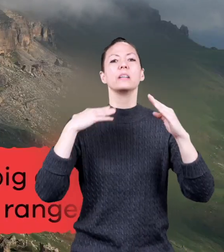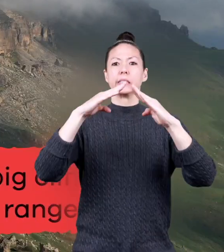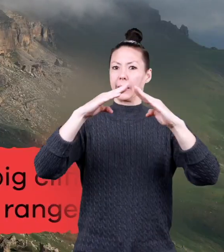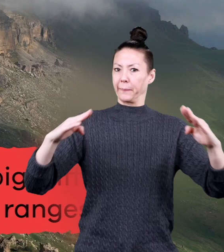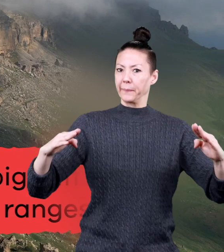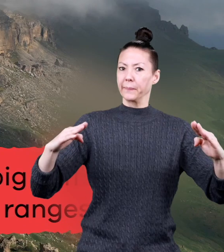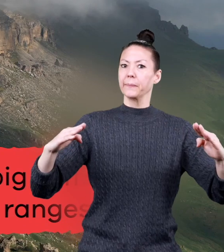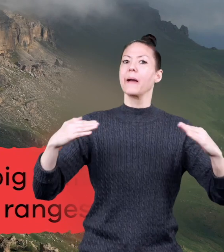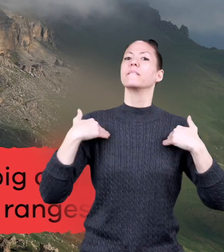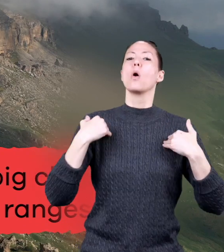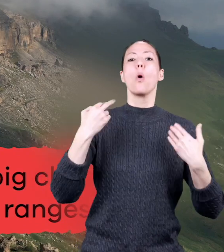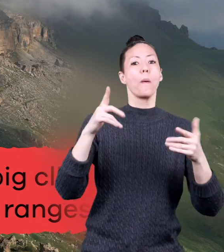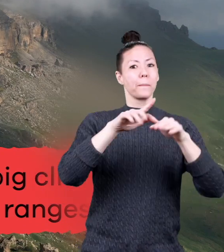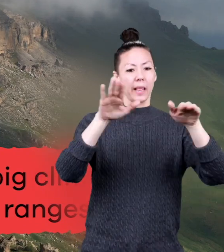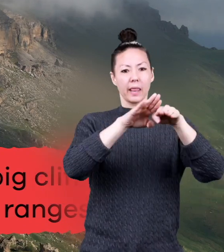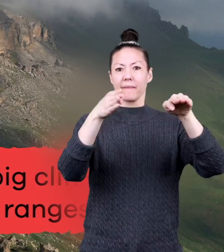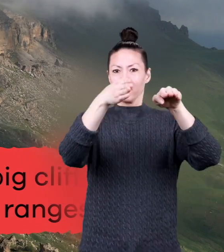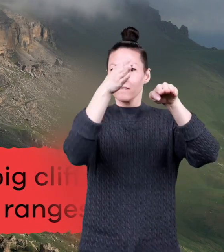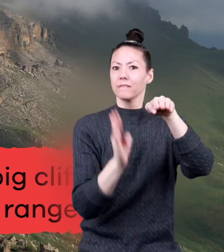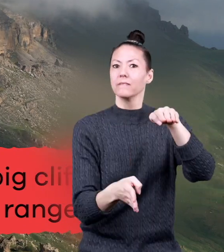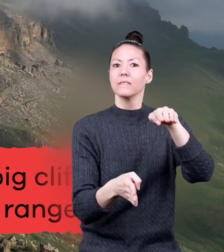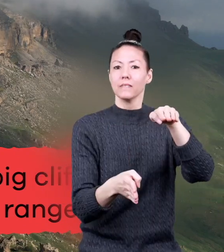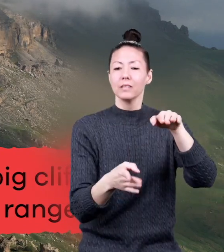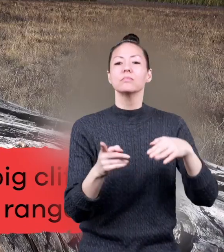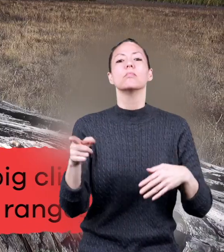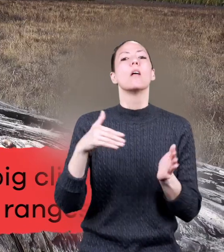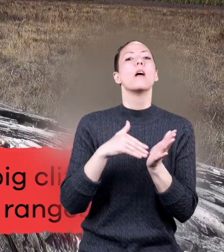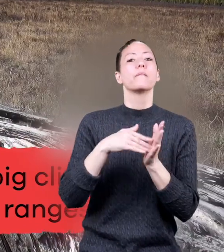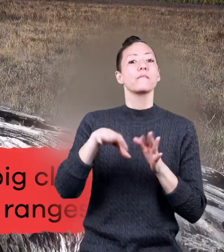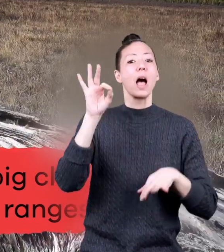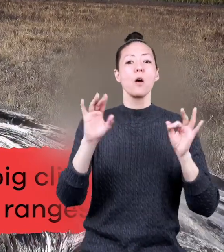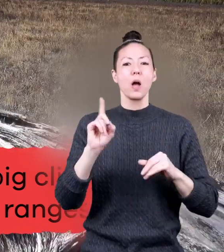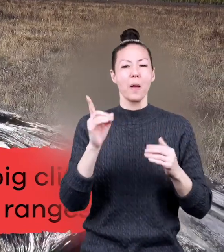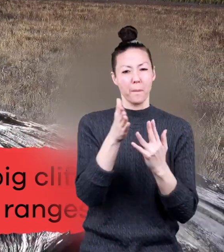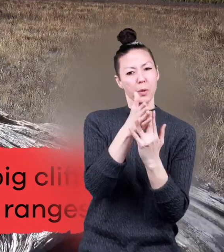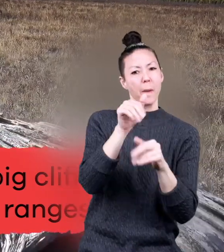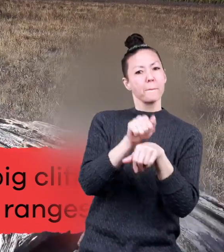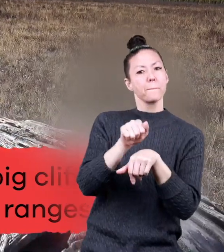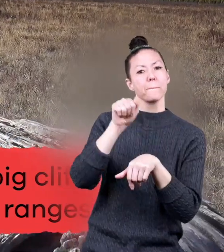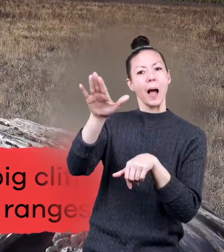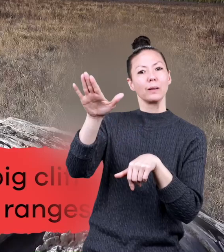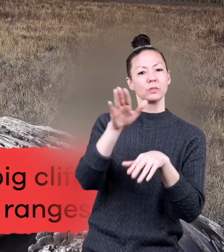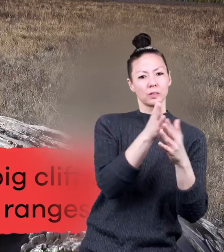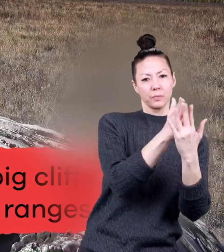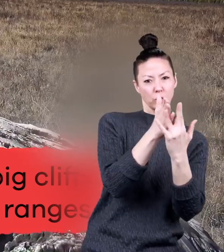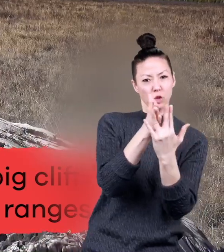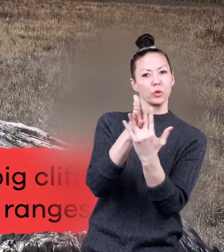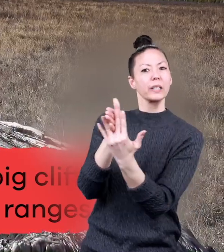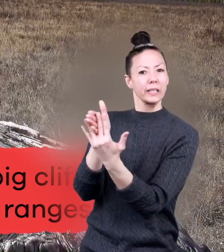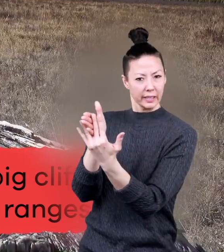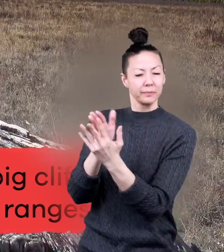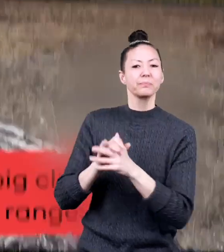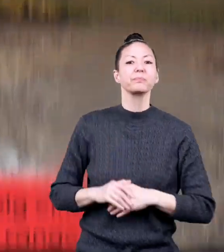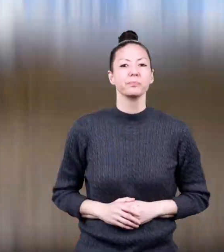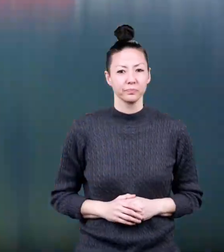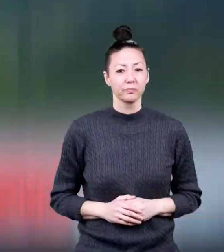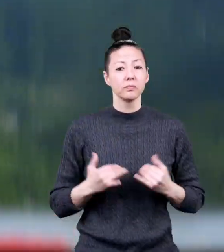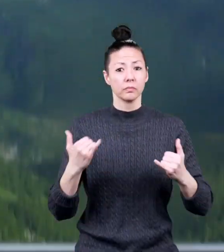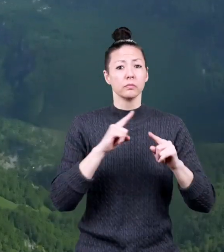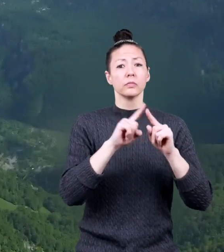have steep sides and big cliffs. And they can often be found between mountain ranges. There are